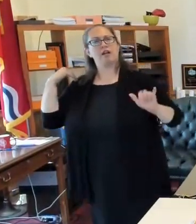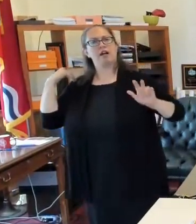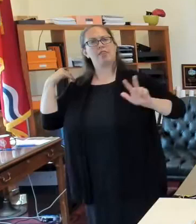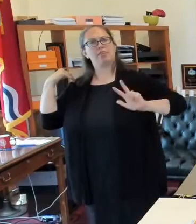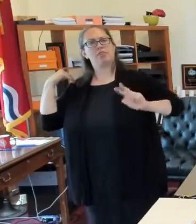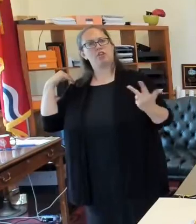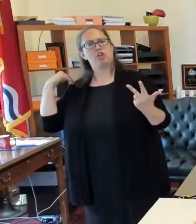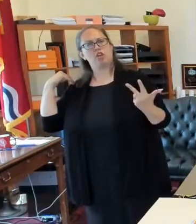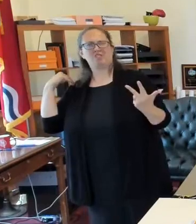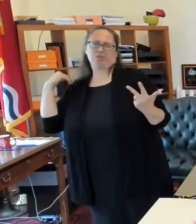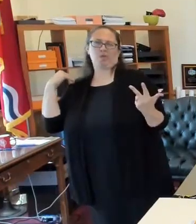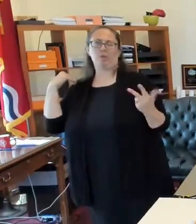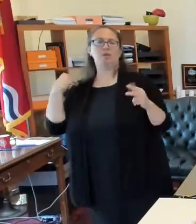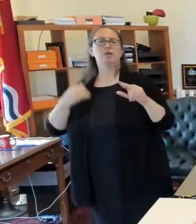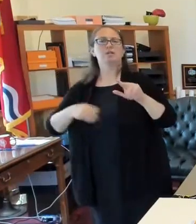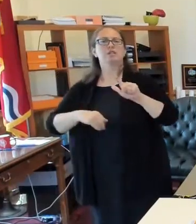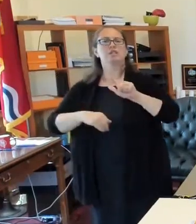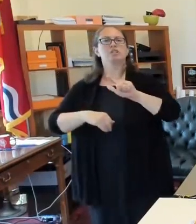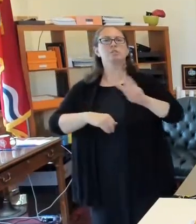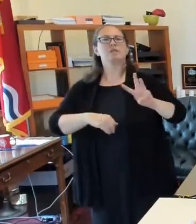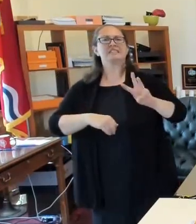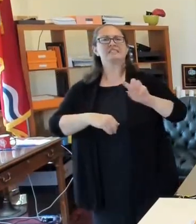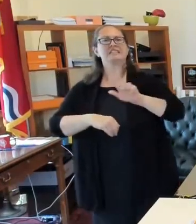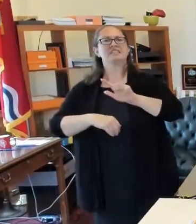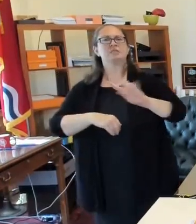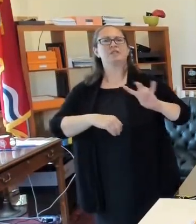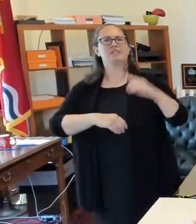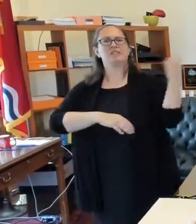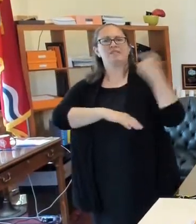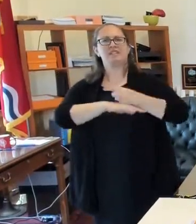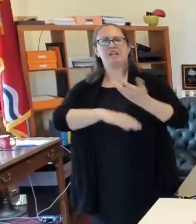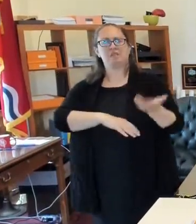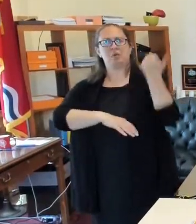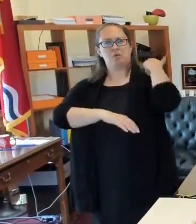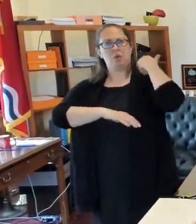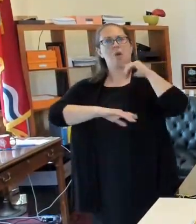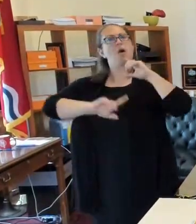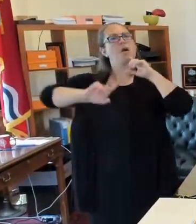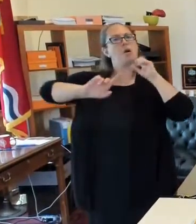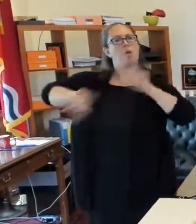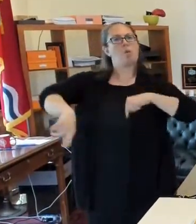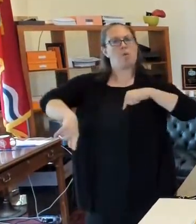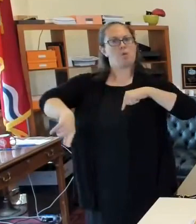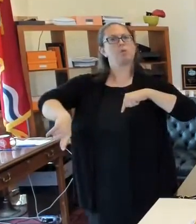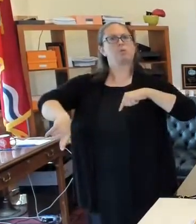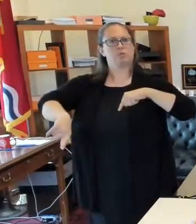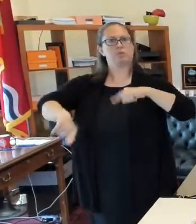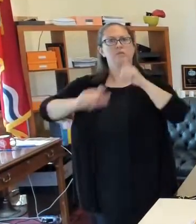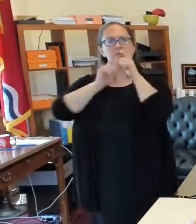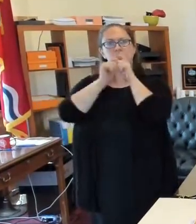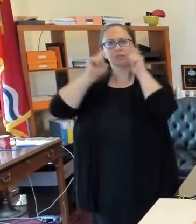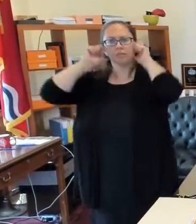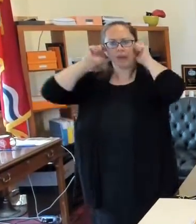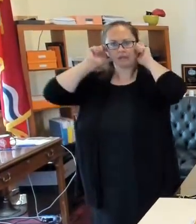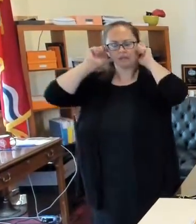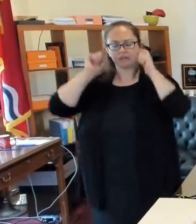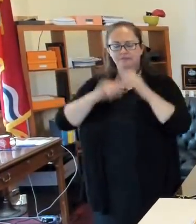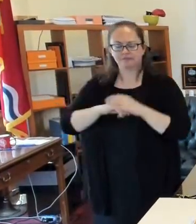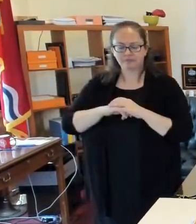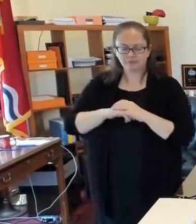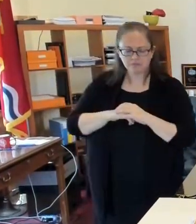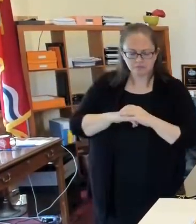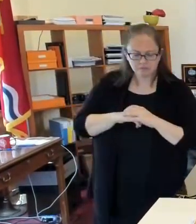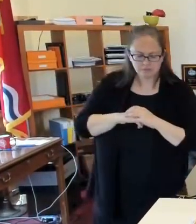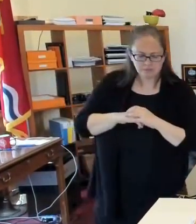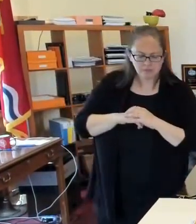26, 27 days ago was when the mask order went into place. And we we hope that we're